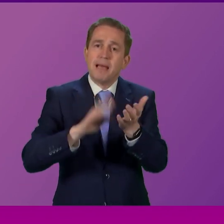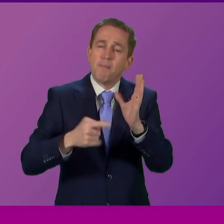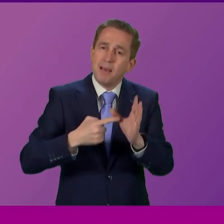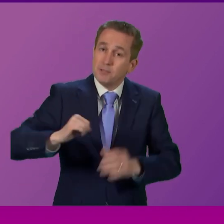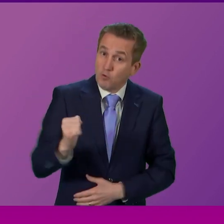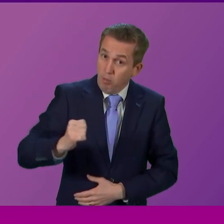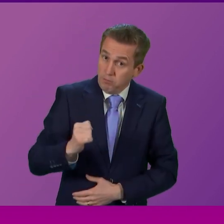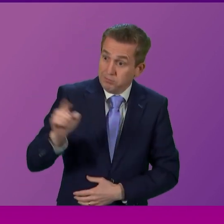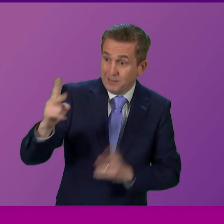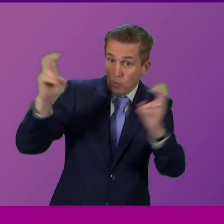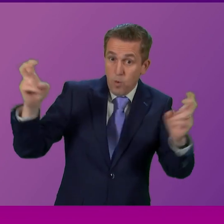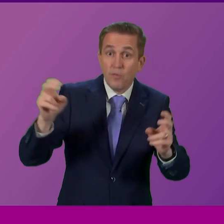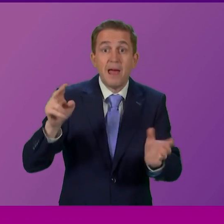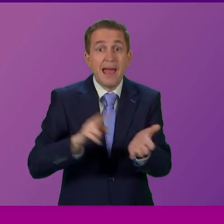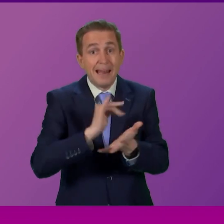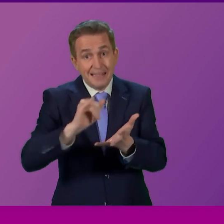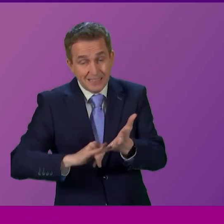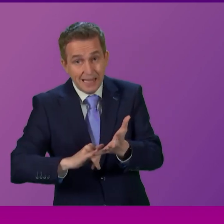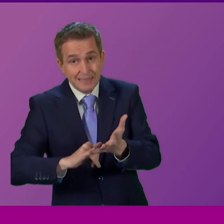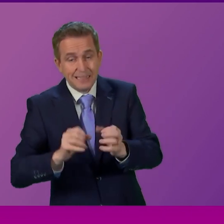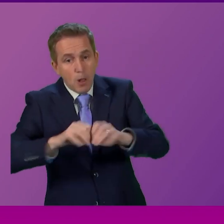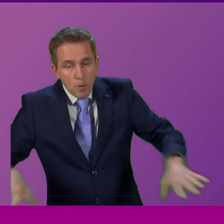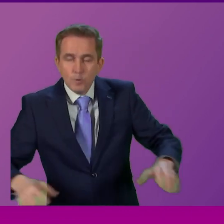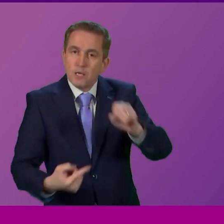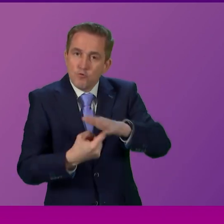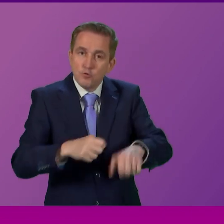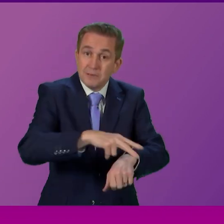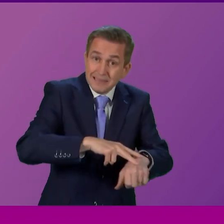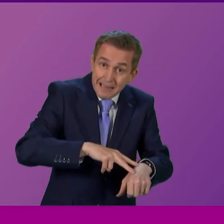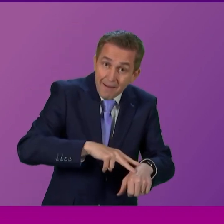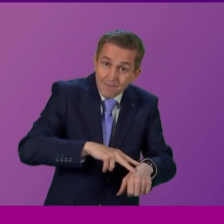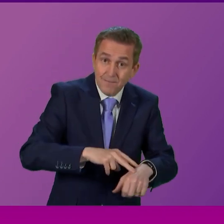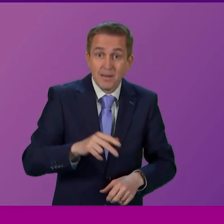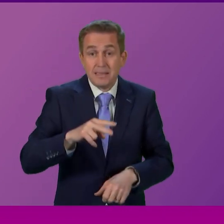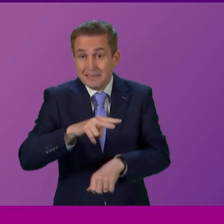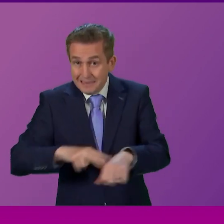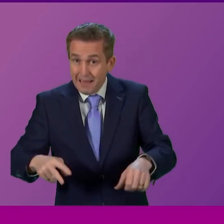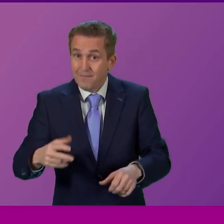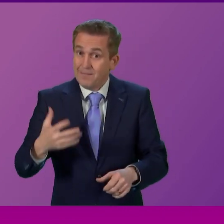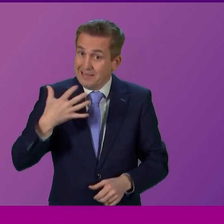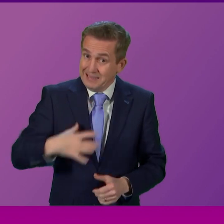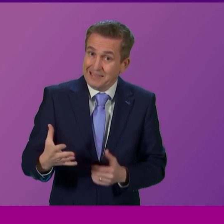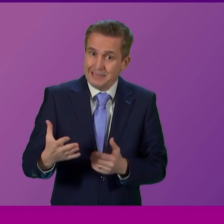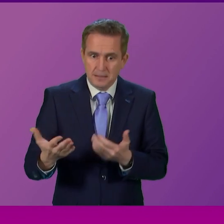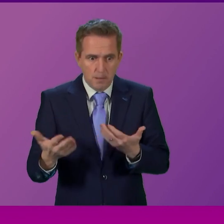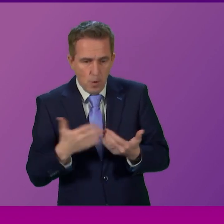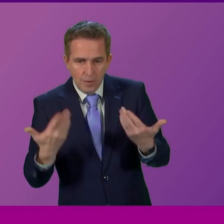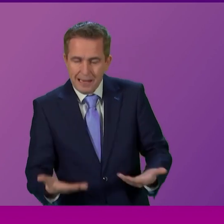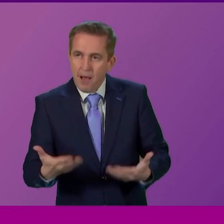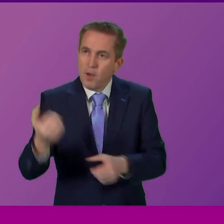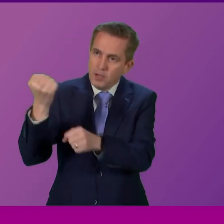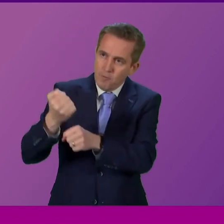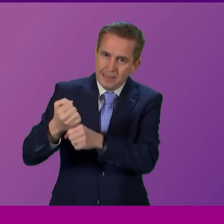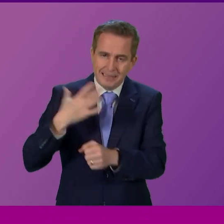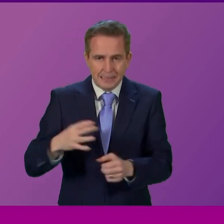the NHS is hemorrhaging crucial staff who we urgently need now more than ever before and the government must step up to stop it